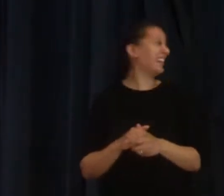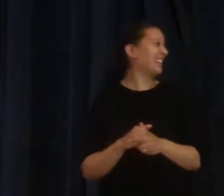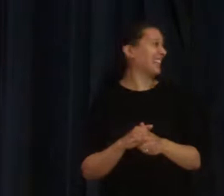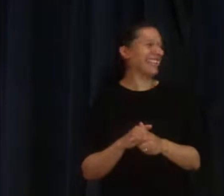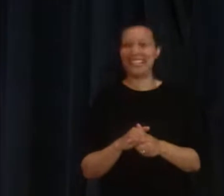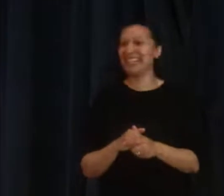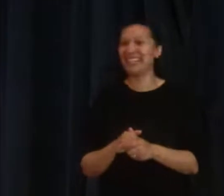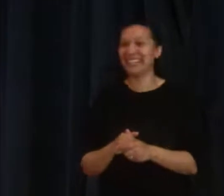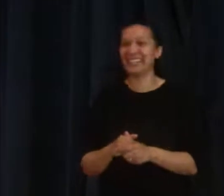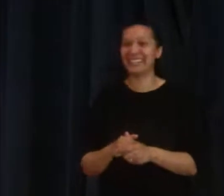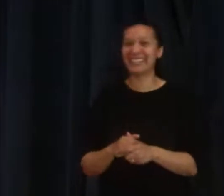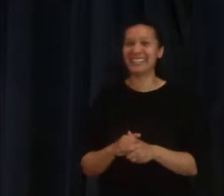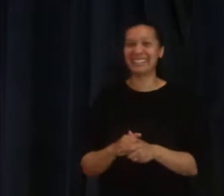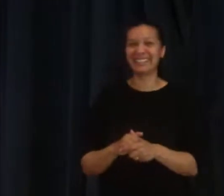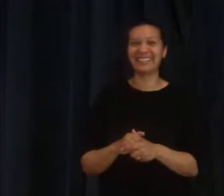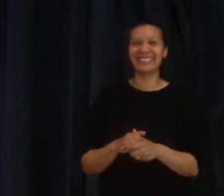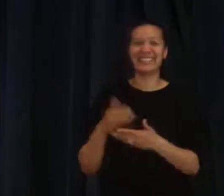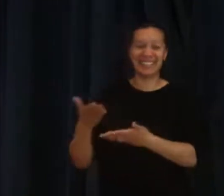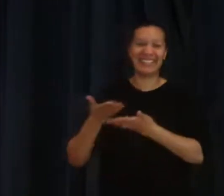use that word? I prefer that, gift.